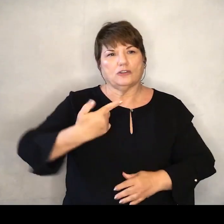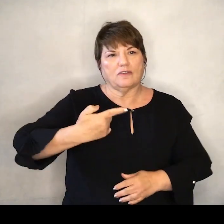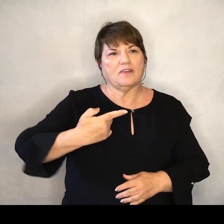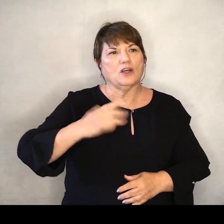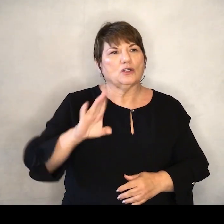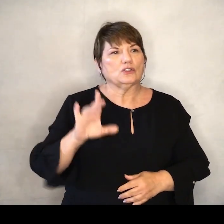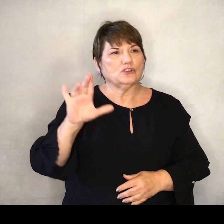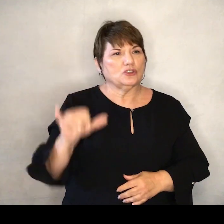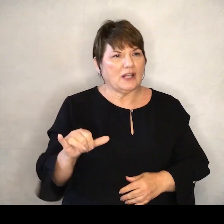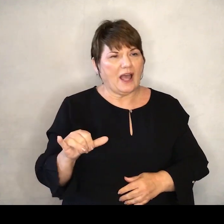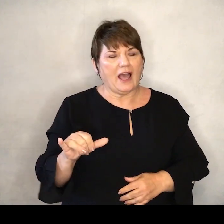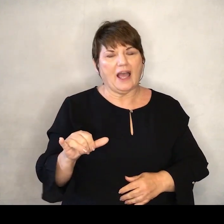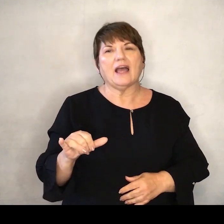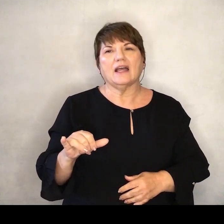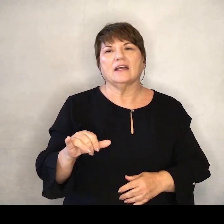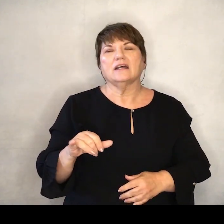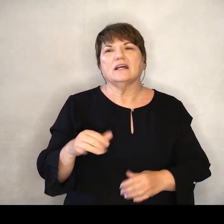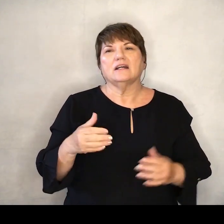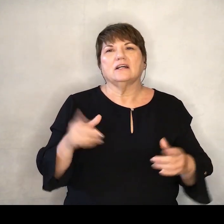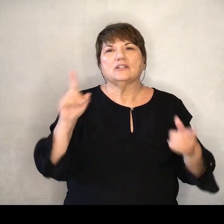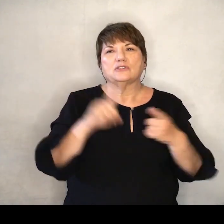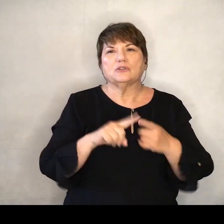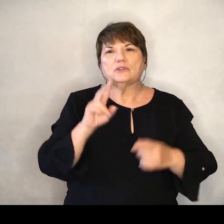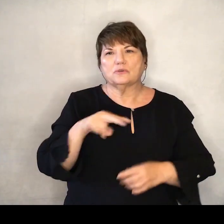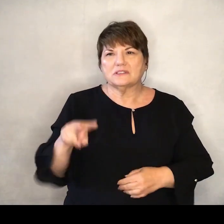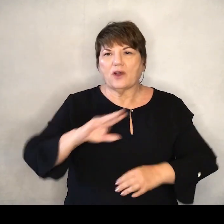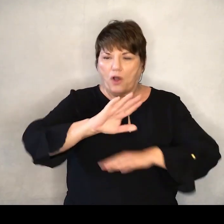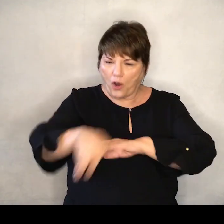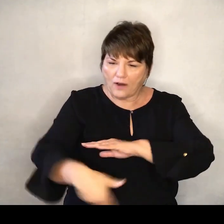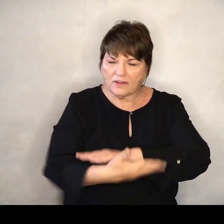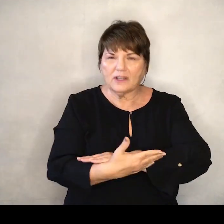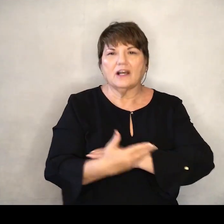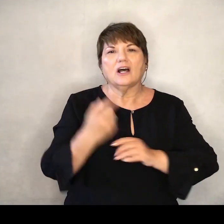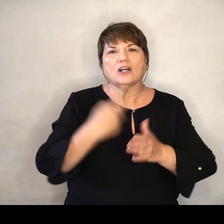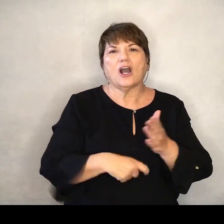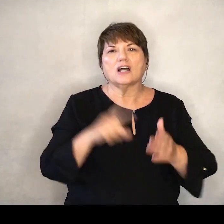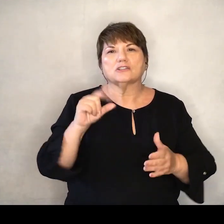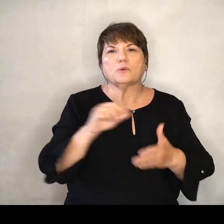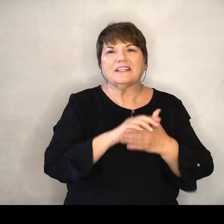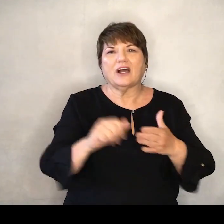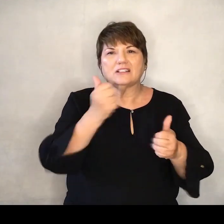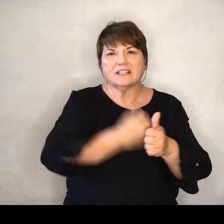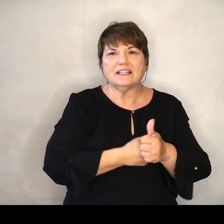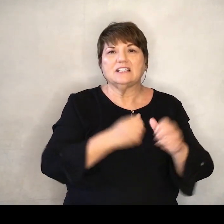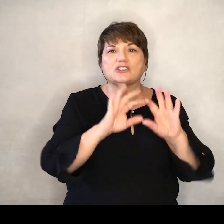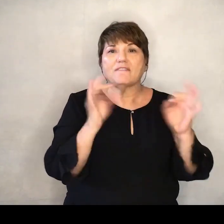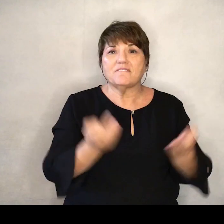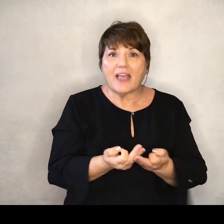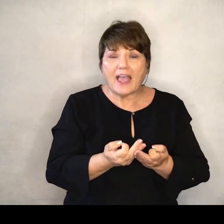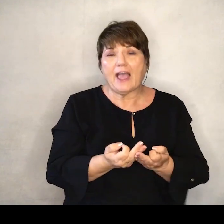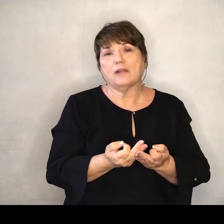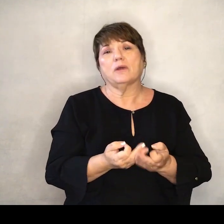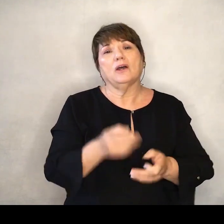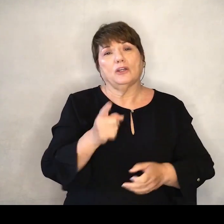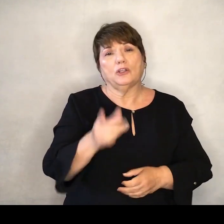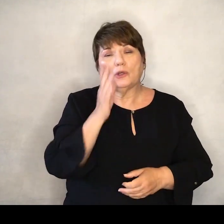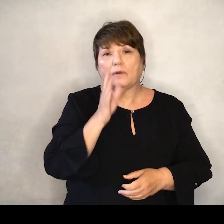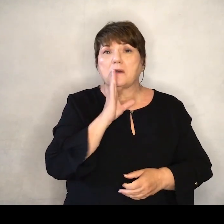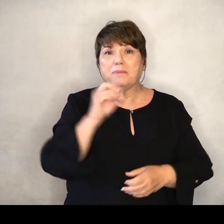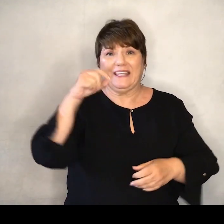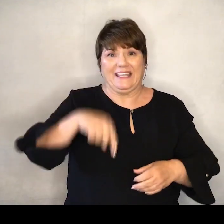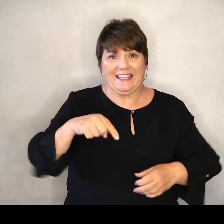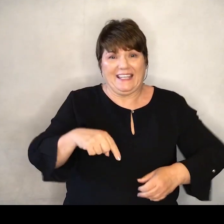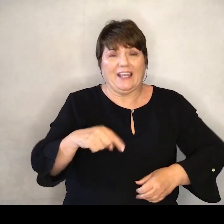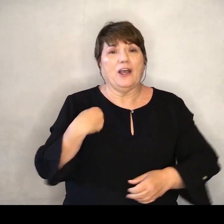July Through the 22nd So it's overnight It's $20 per family And so you are going to be here